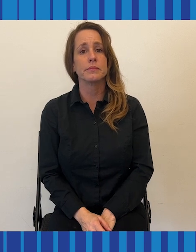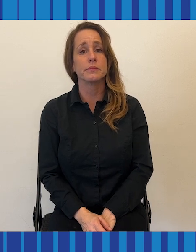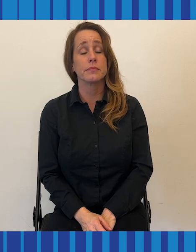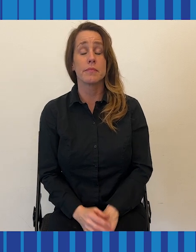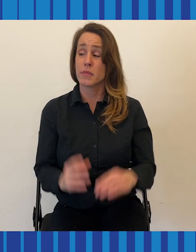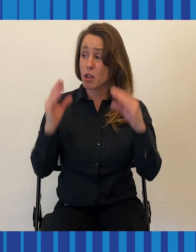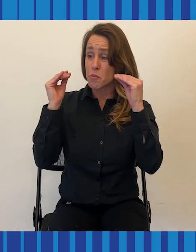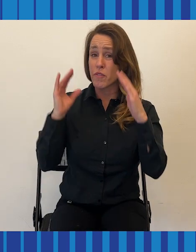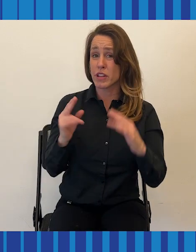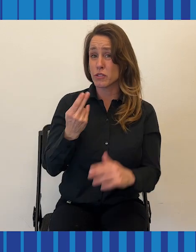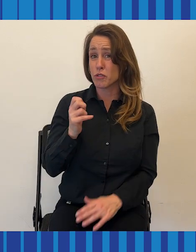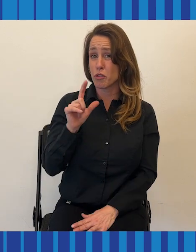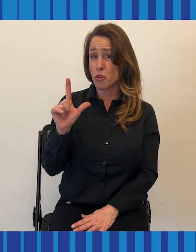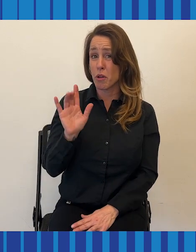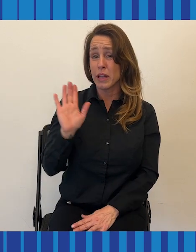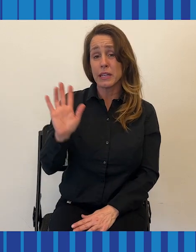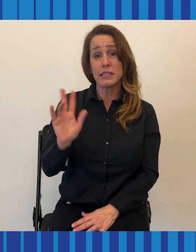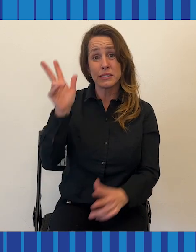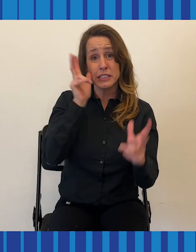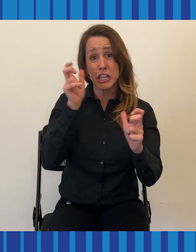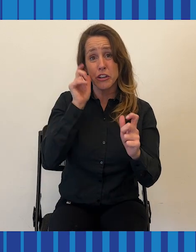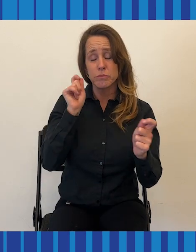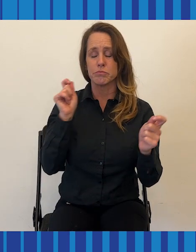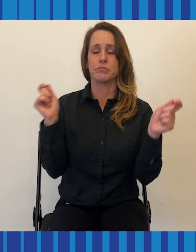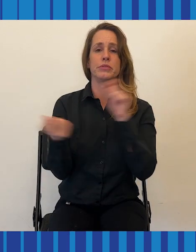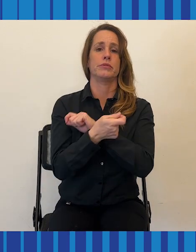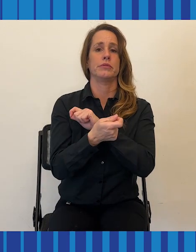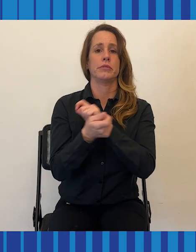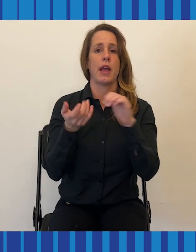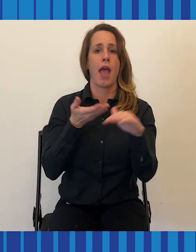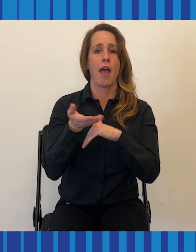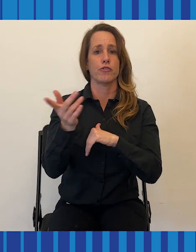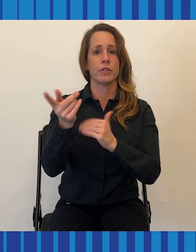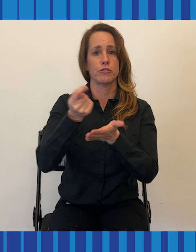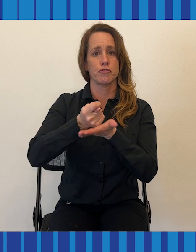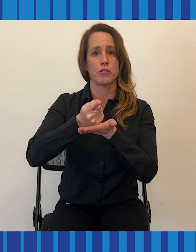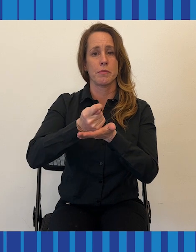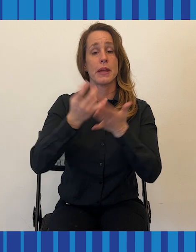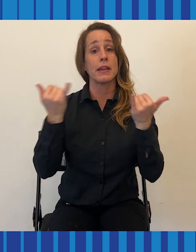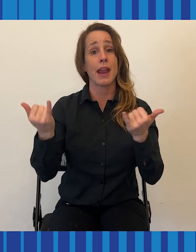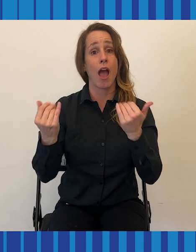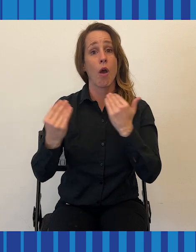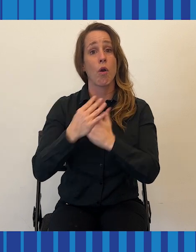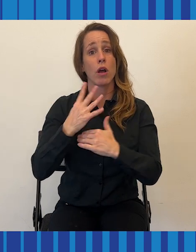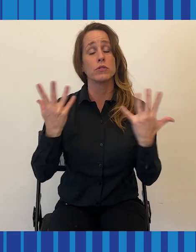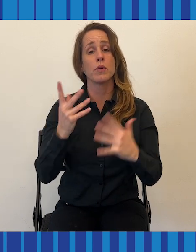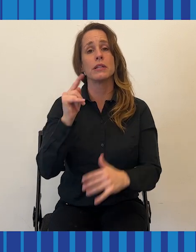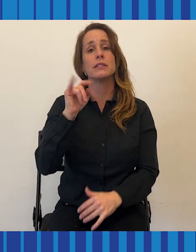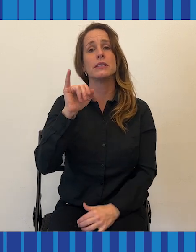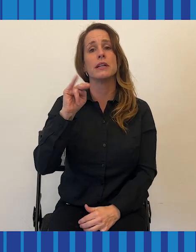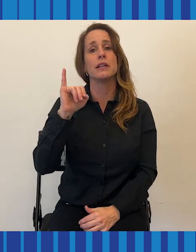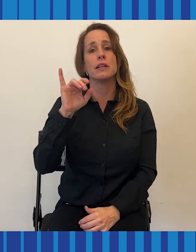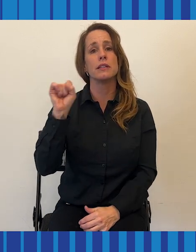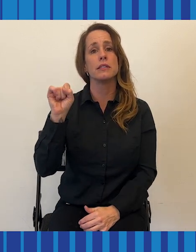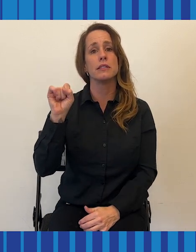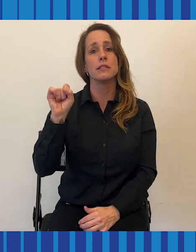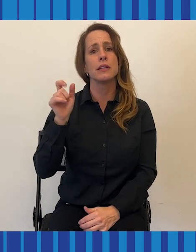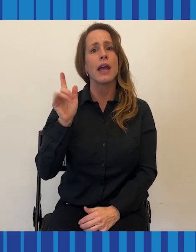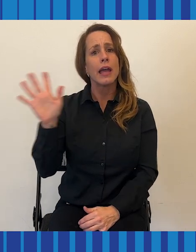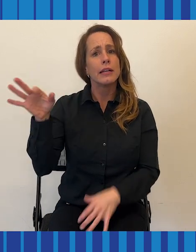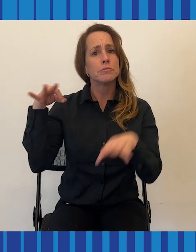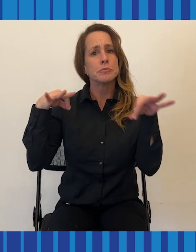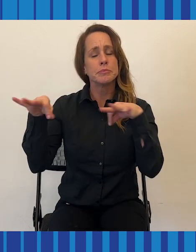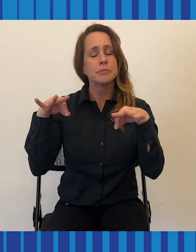Professor Hugel's hearing changed dramatically after that treatment. He now has tinnitus, which he describes as a permanent